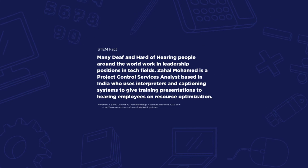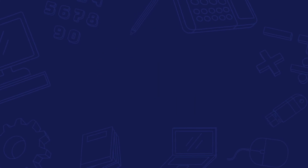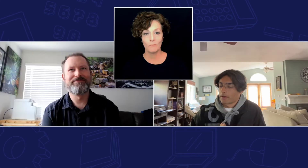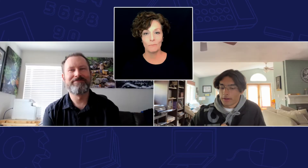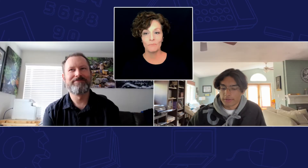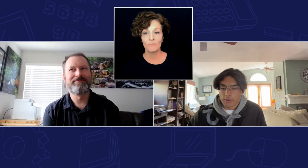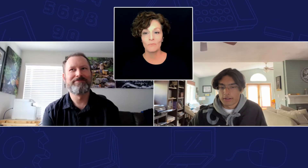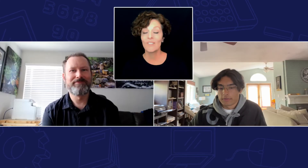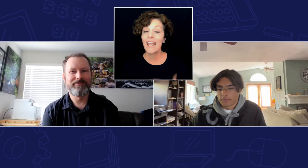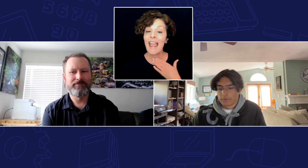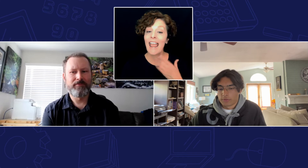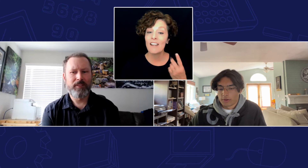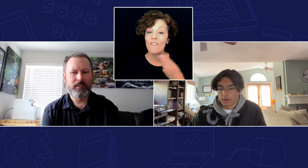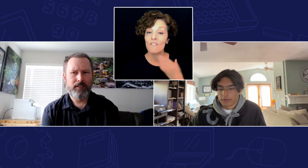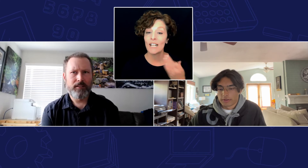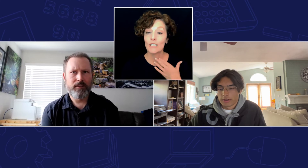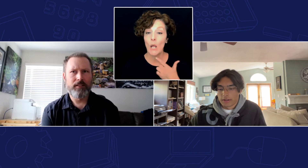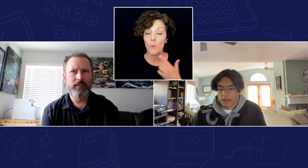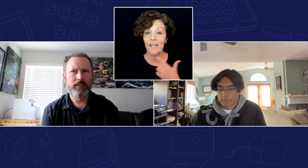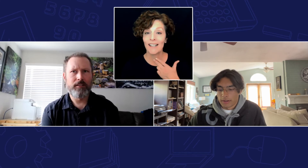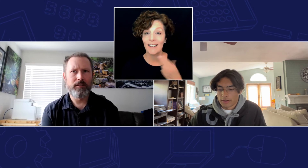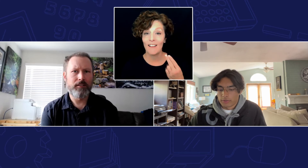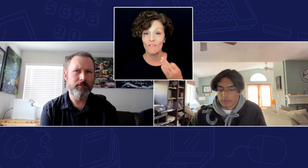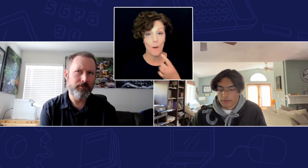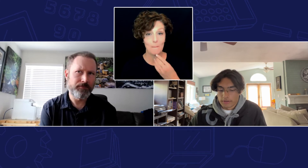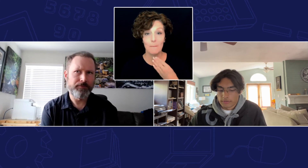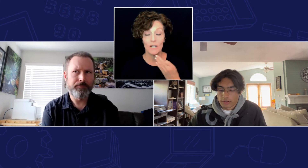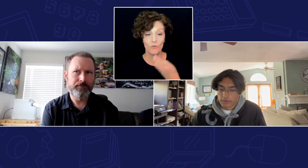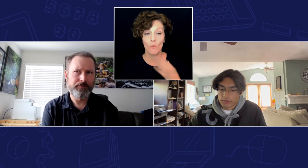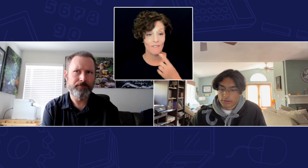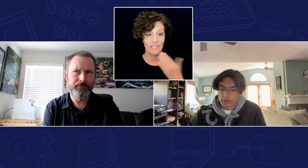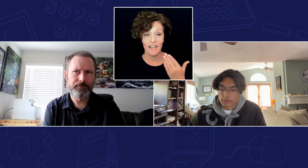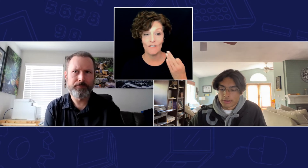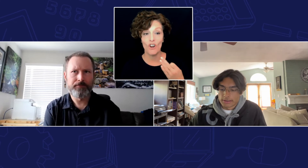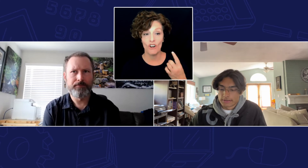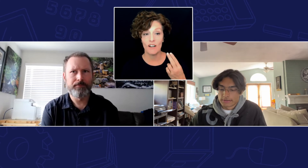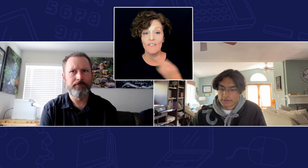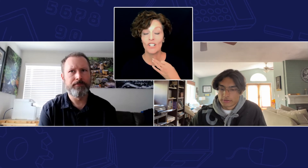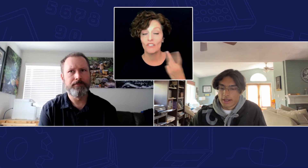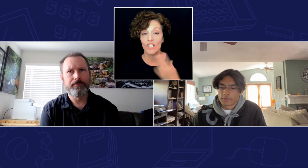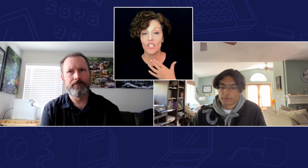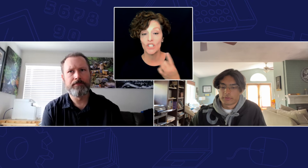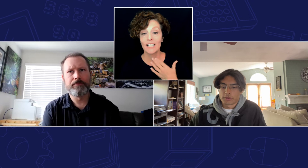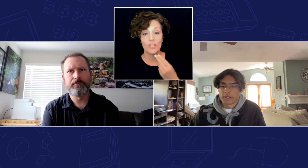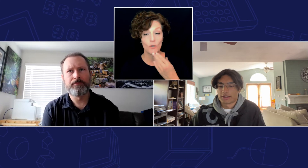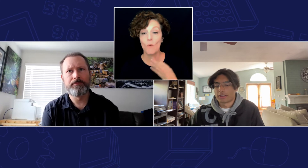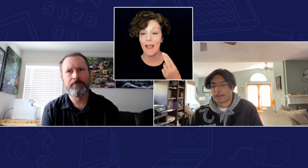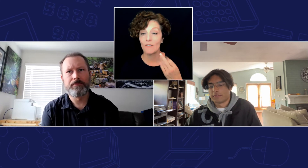advice I would give for parents who have a deaf and hard of hearing child is to have someone in their life to